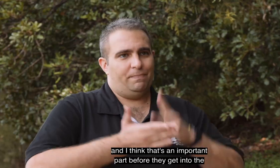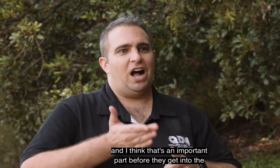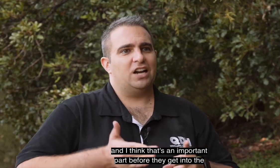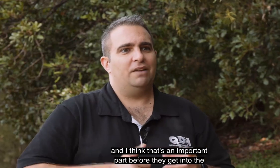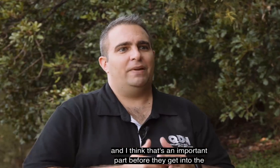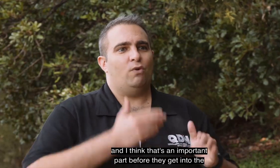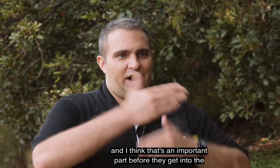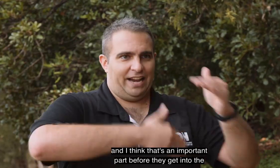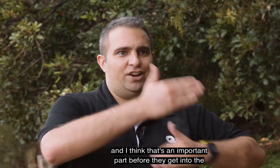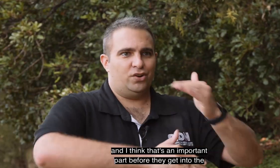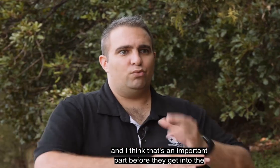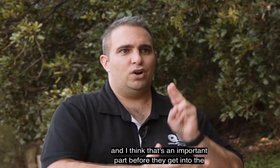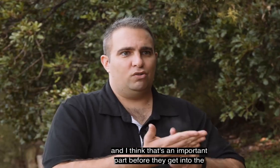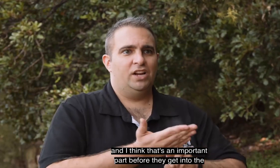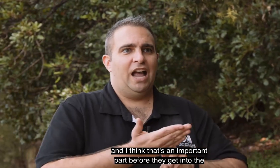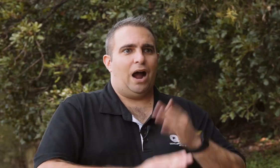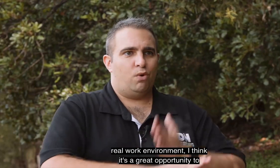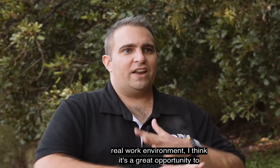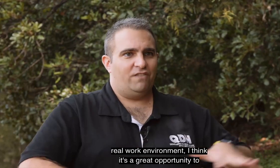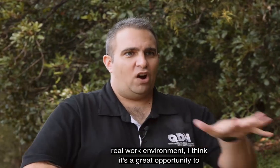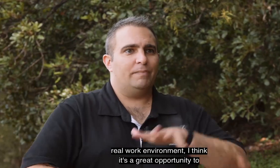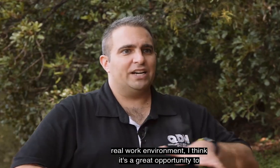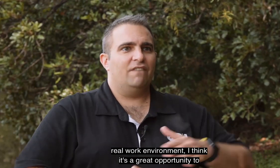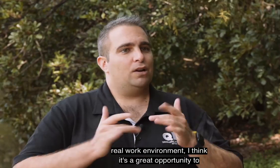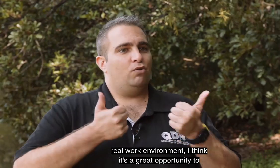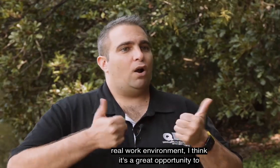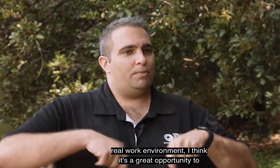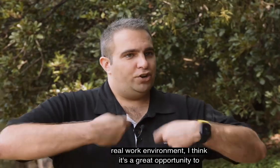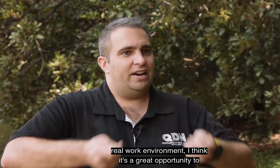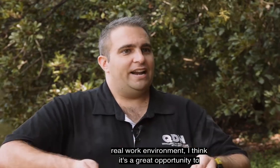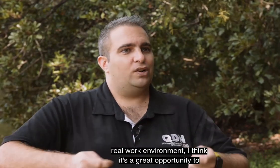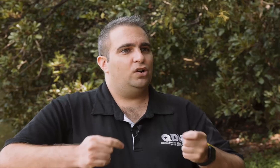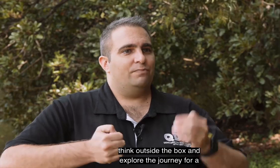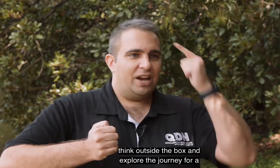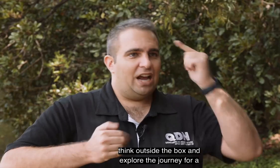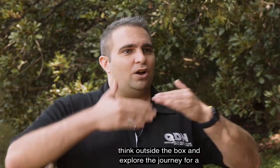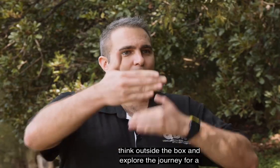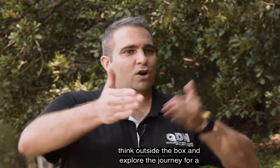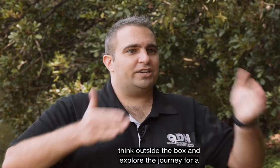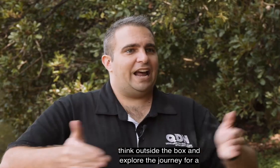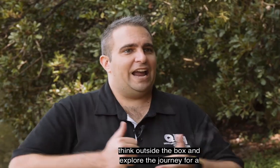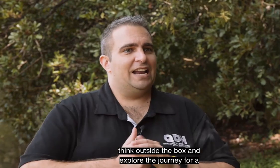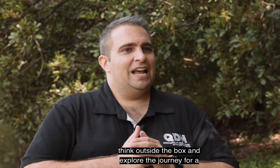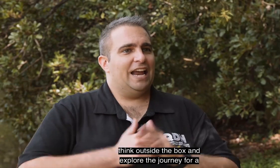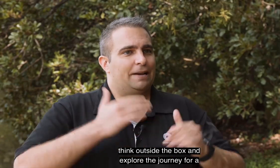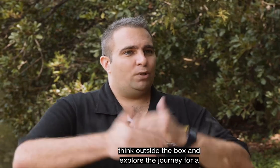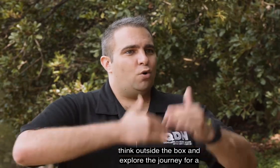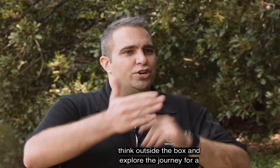part before they get into the real work environment. I think it's a great opportunity to think outside the box and explore the